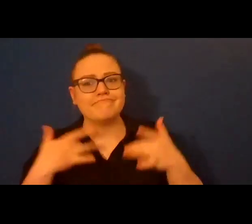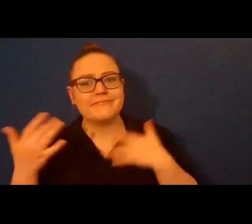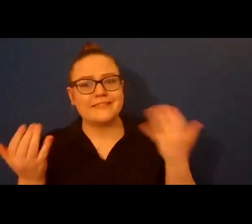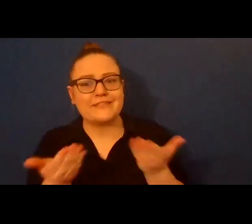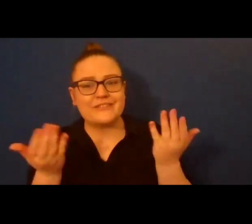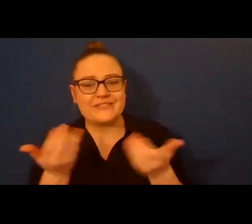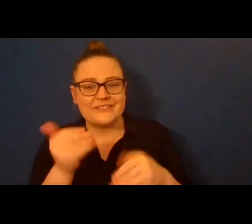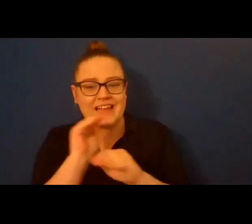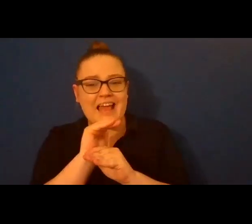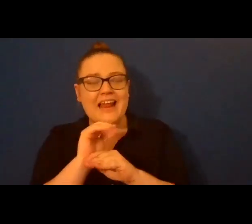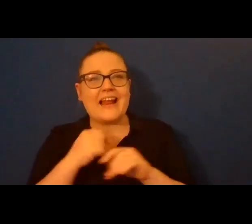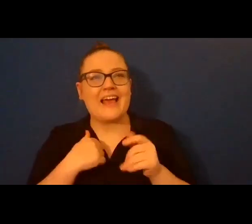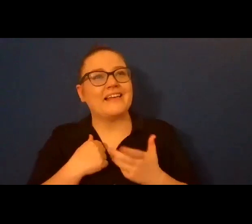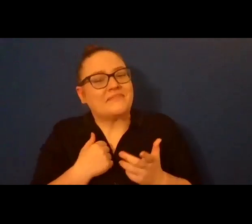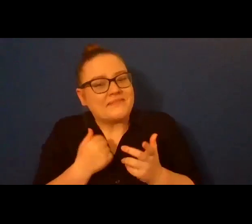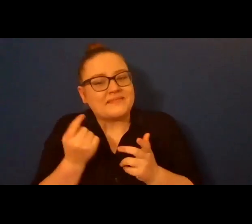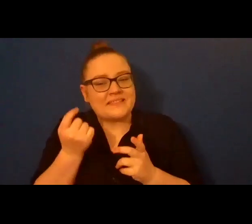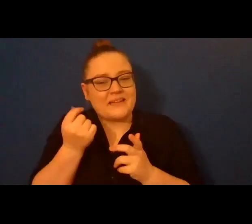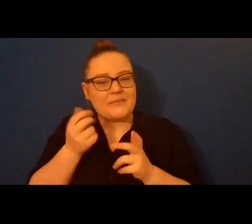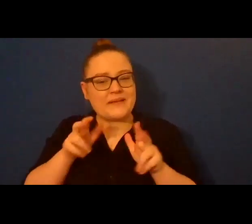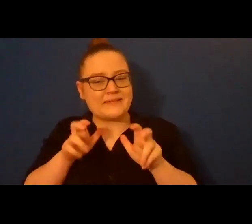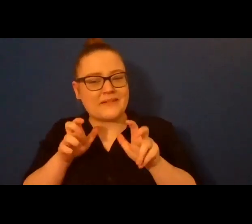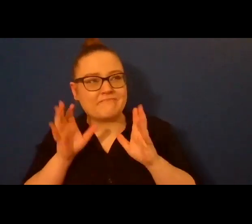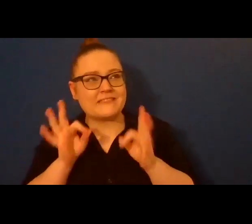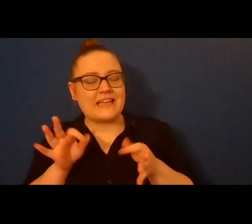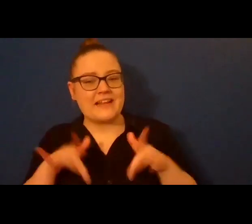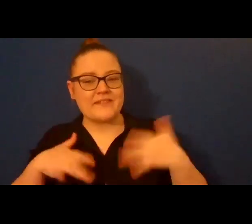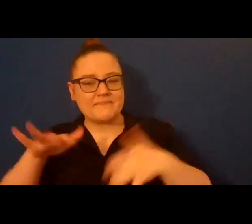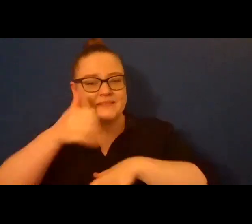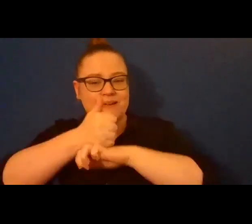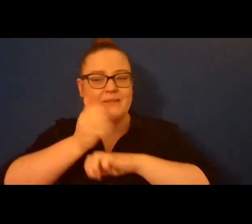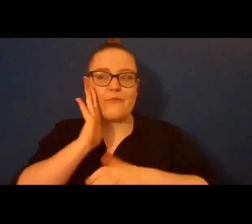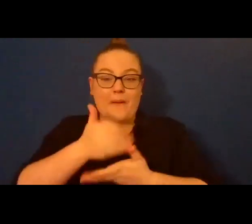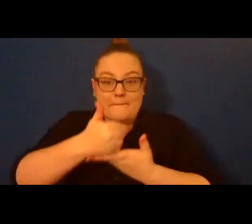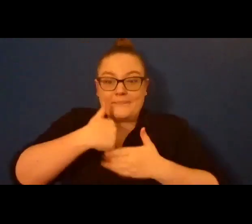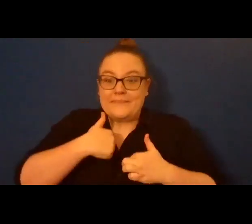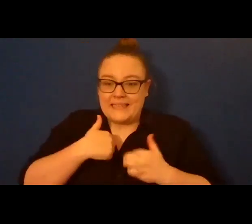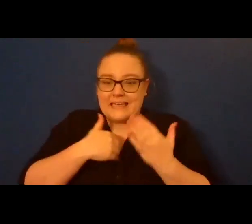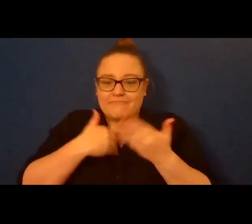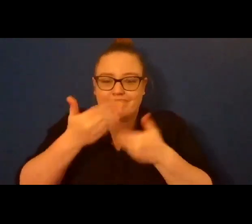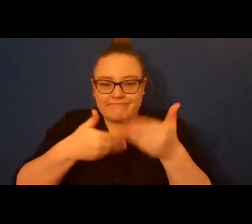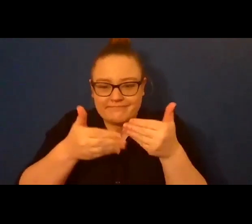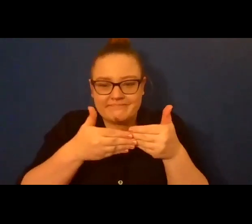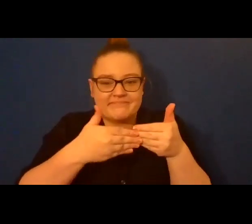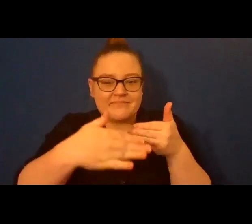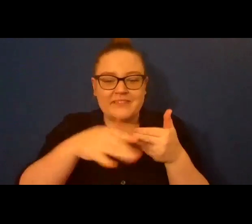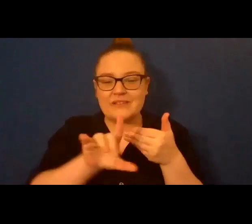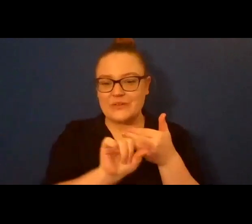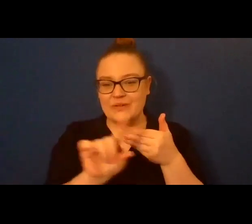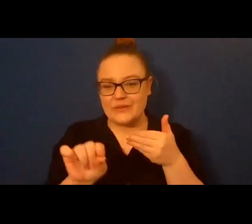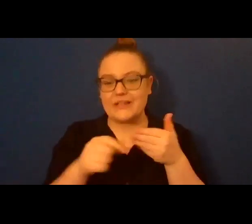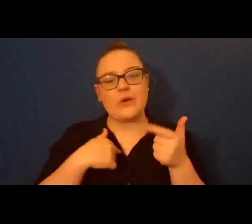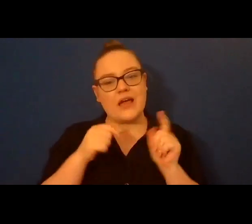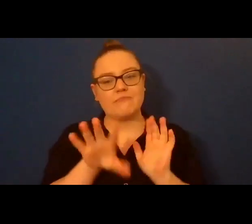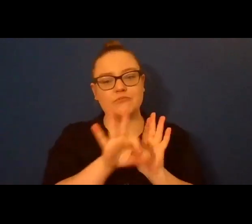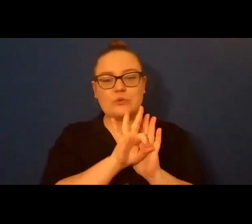me going through those last few months of 2020. And so I picked six writers who whose writing I love,